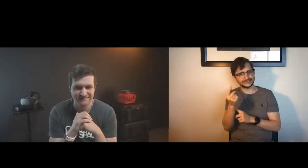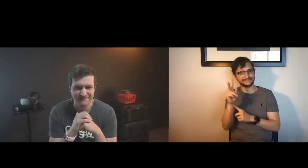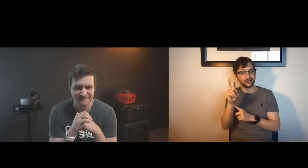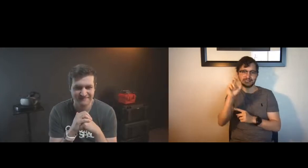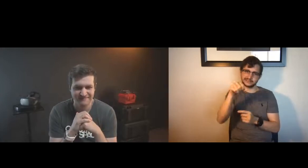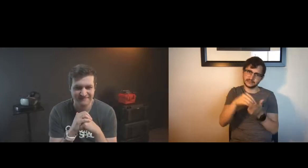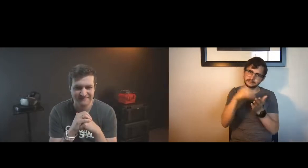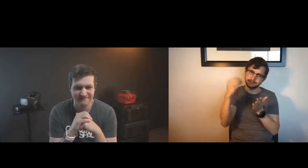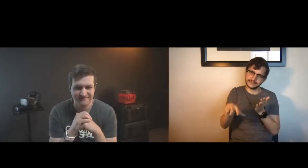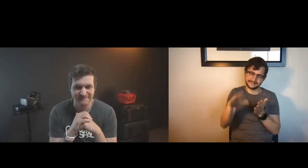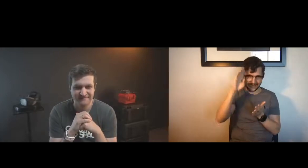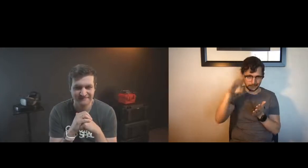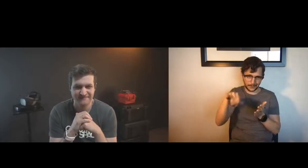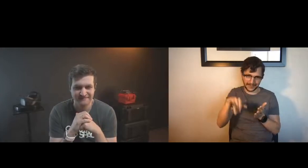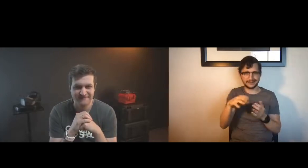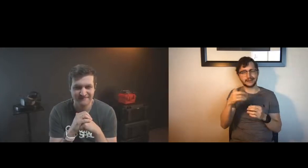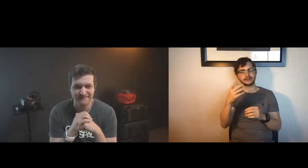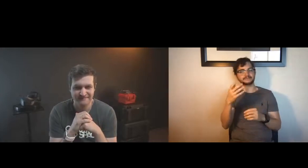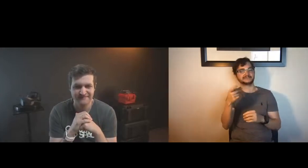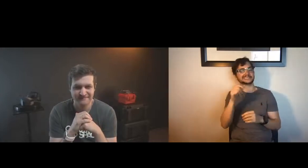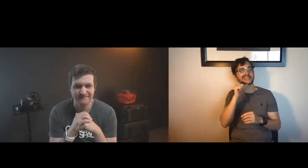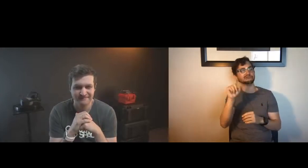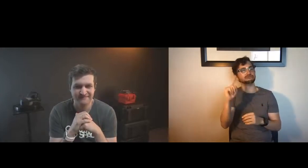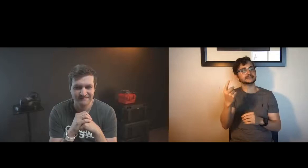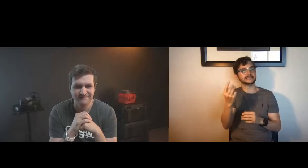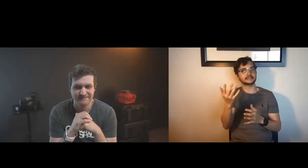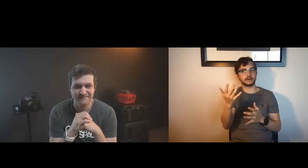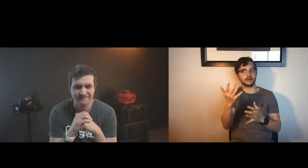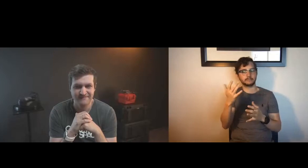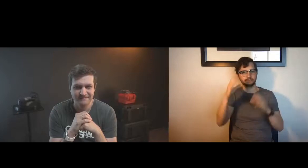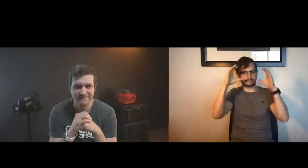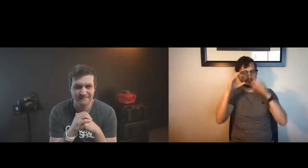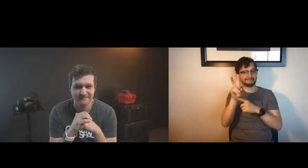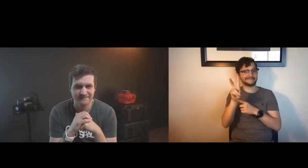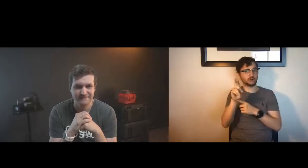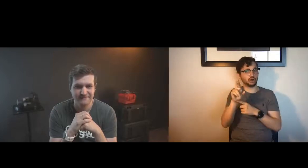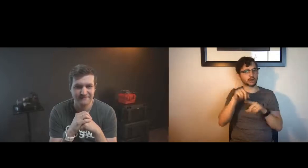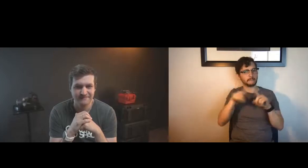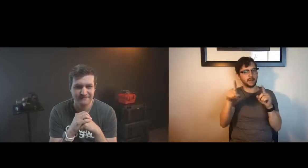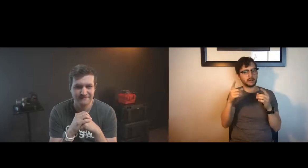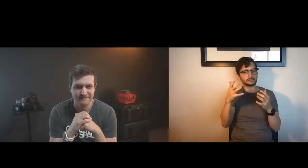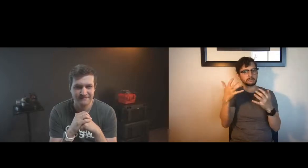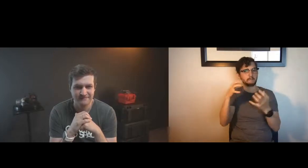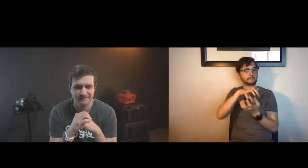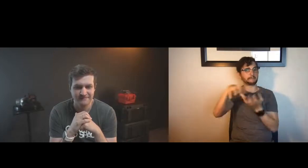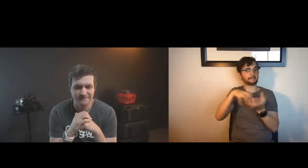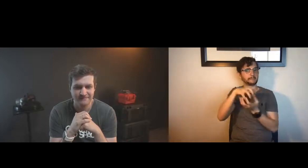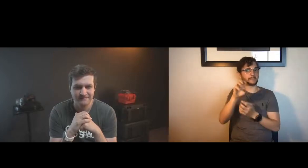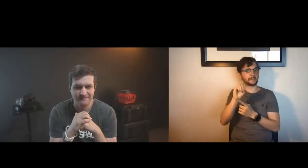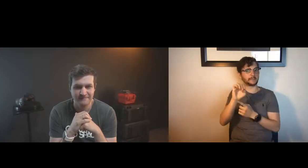hololens wasn't exactly just vr and exactly it's really pricey but it wasn't just vr